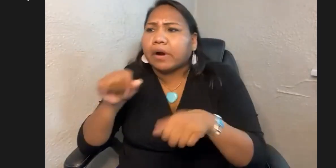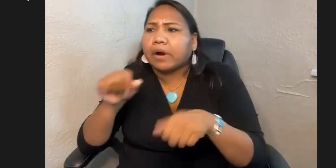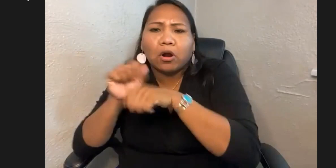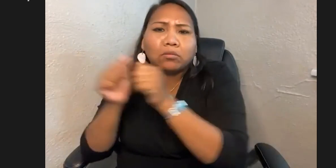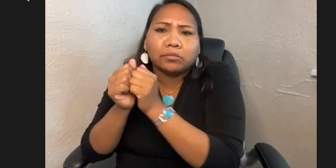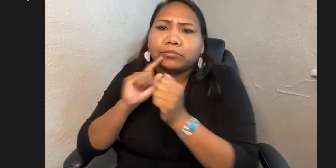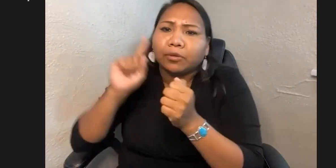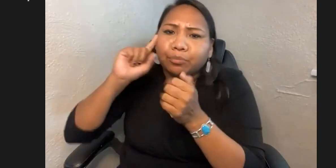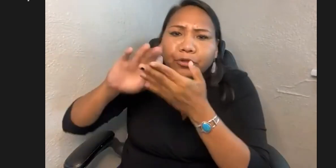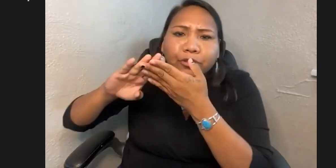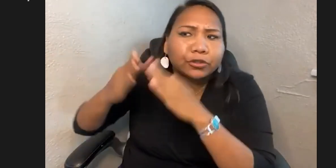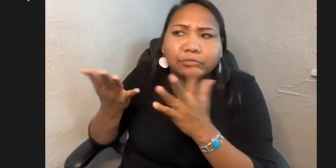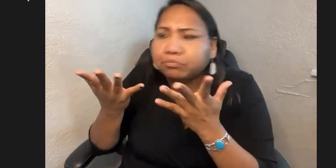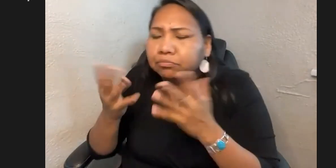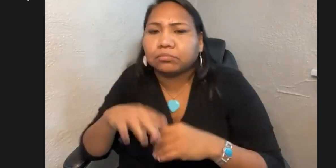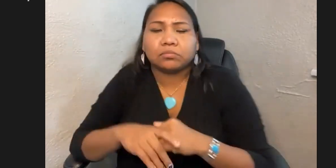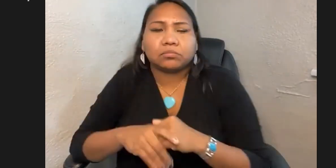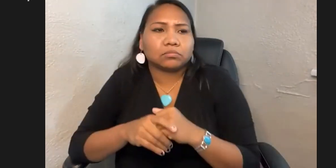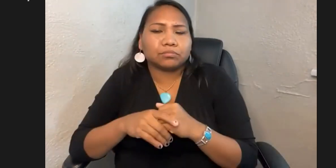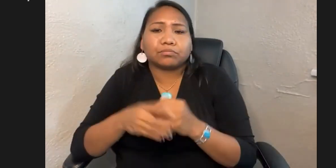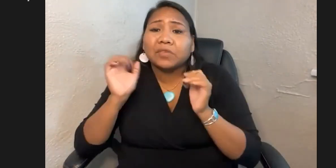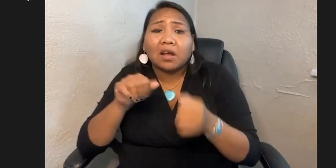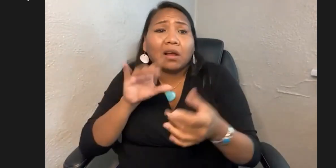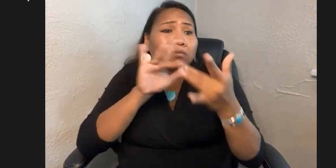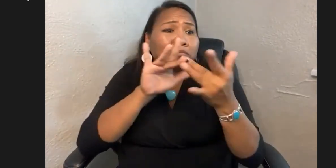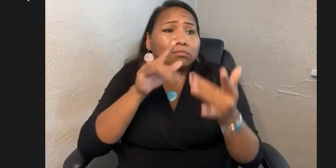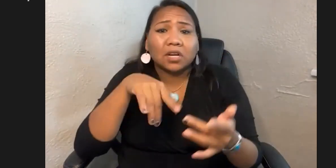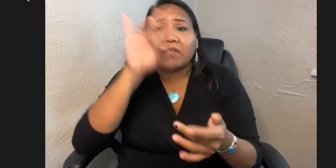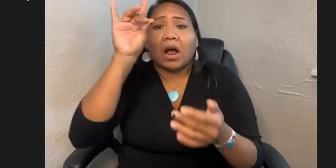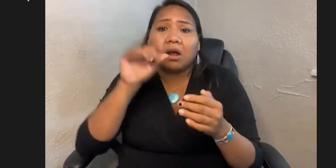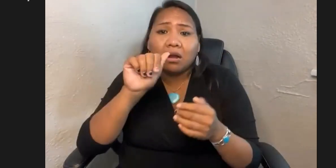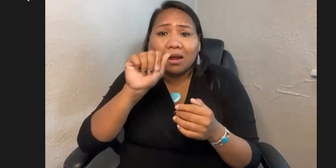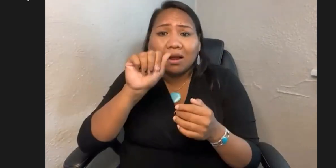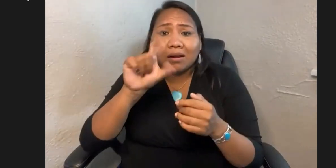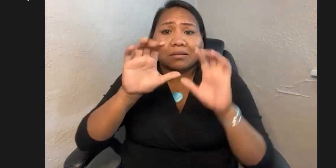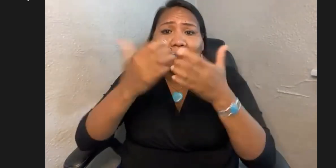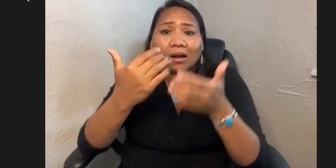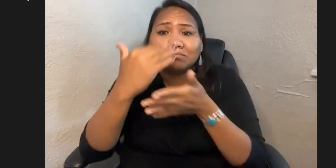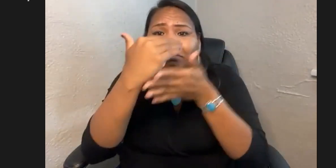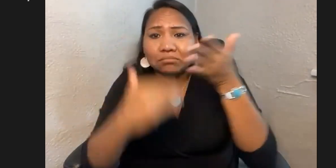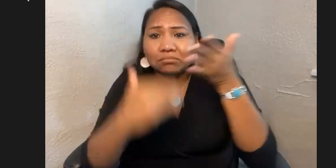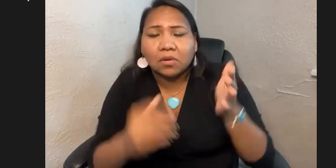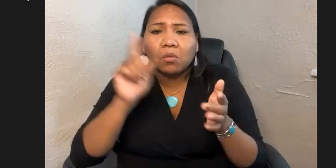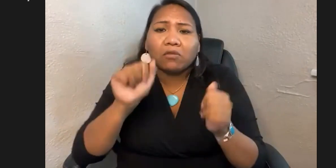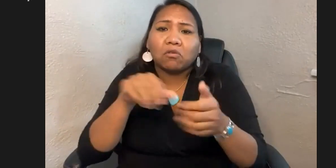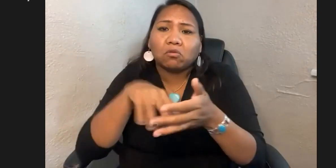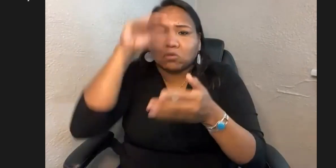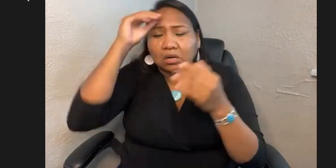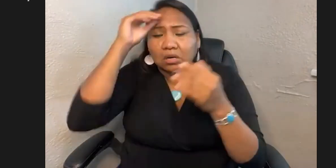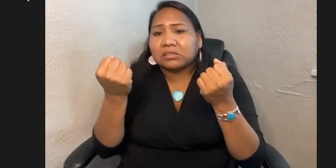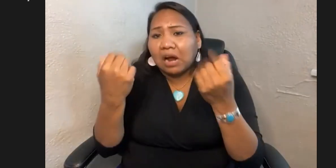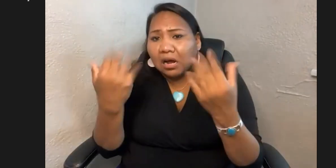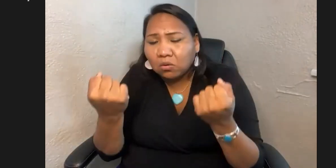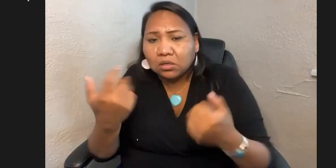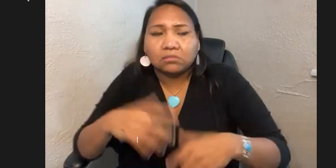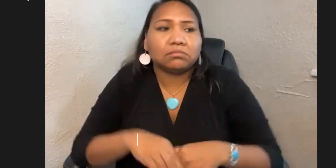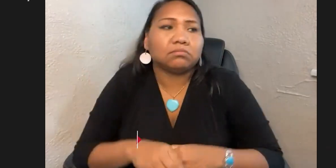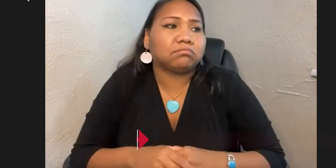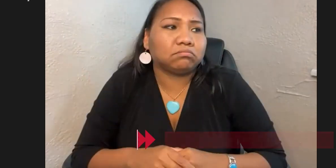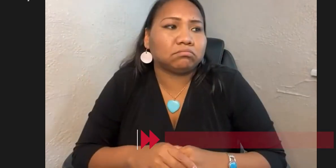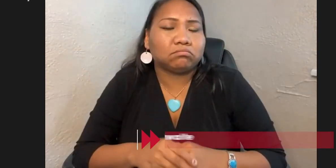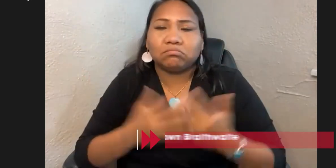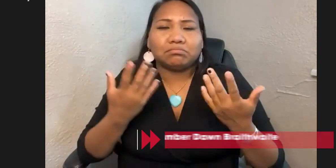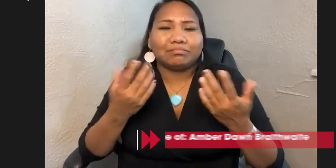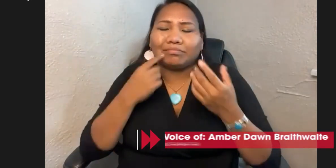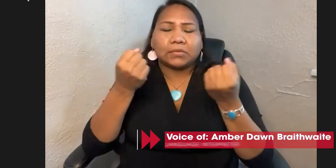deaf CEOs. We have resources put together for deaf community members to be able to take advantage of. Uh, we have ASL classes,